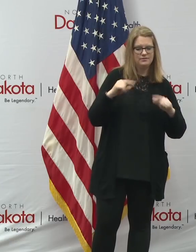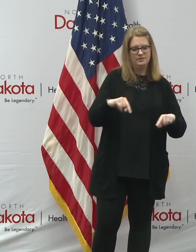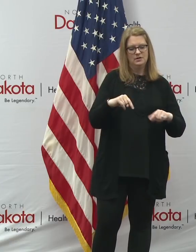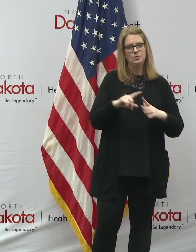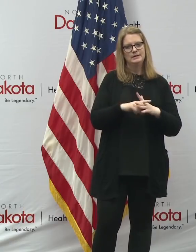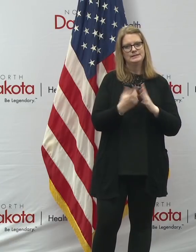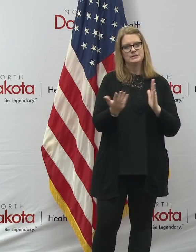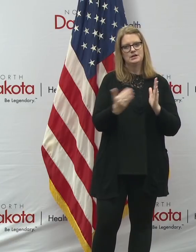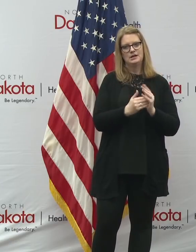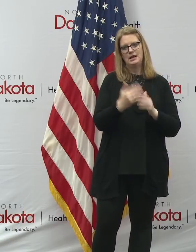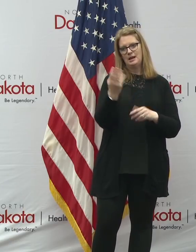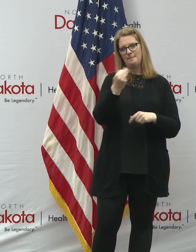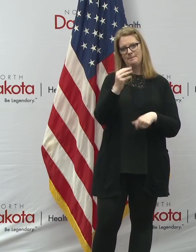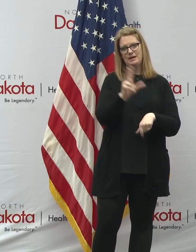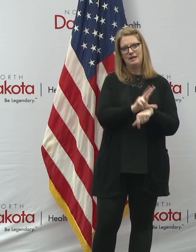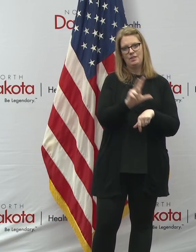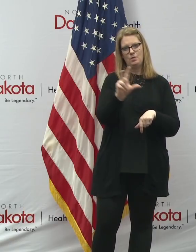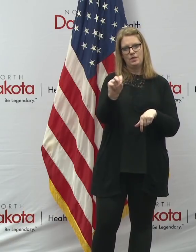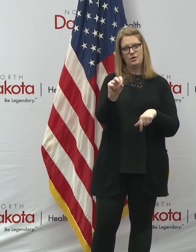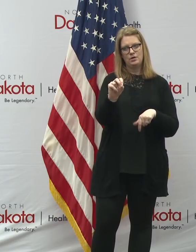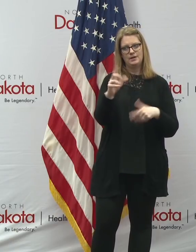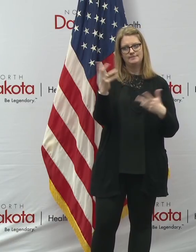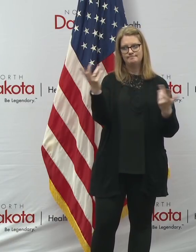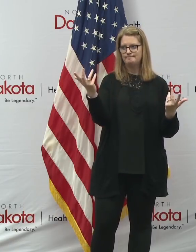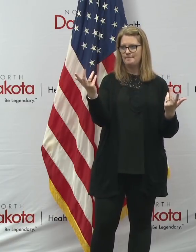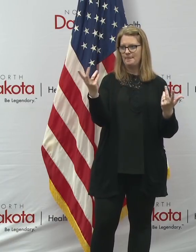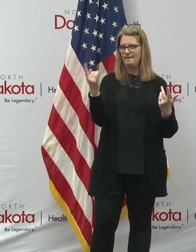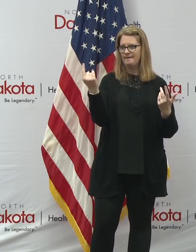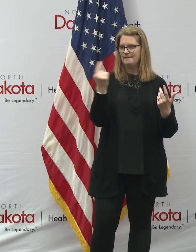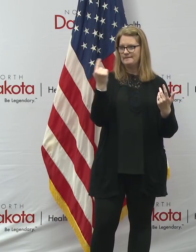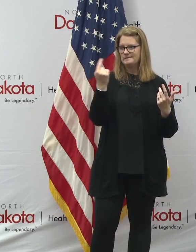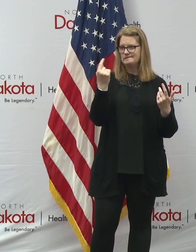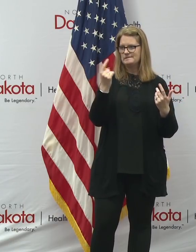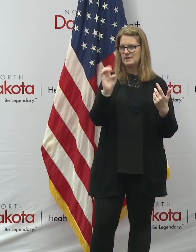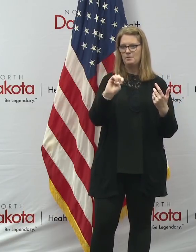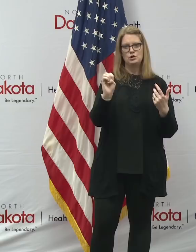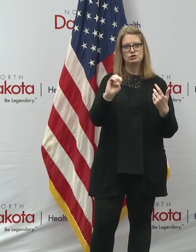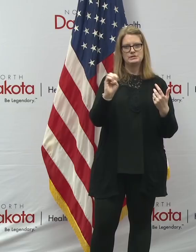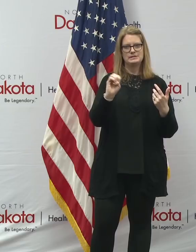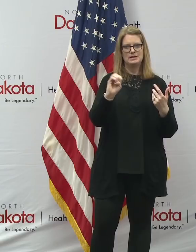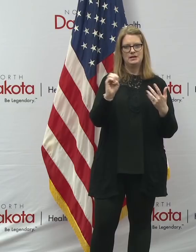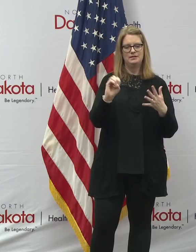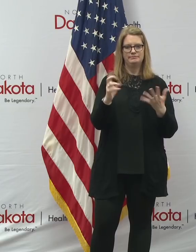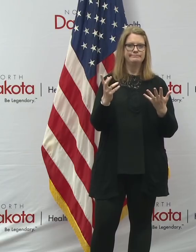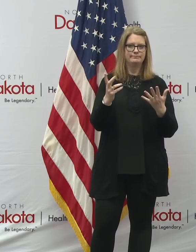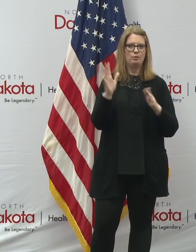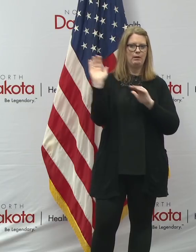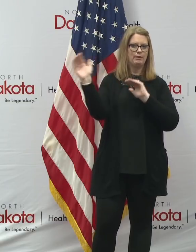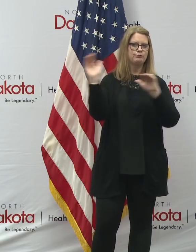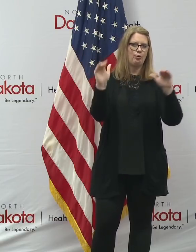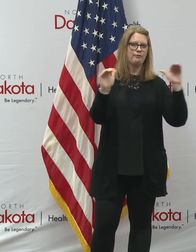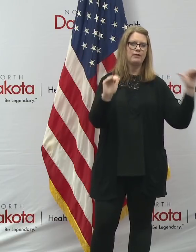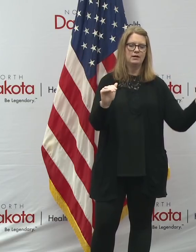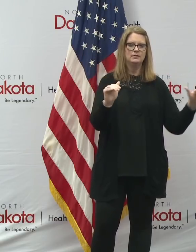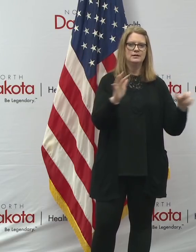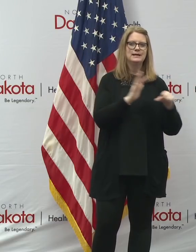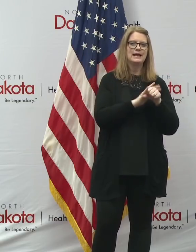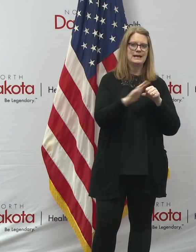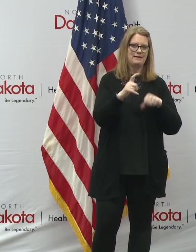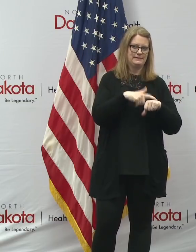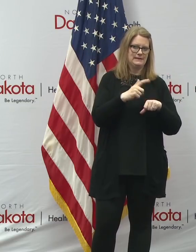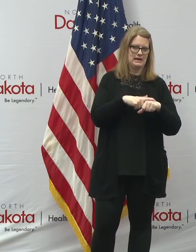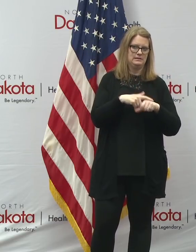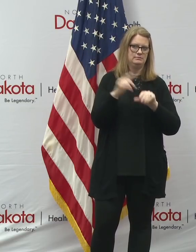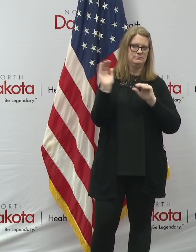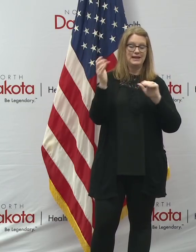Monday at 3 30, uh, unless there's, uh, some kind of emergency that would cause us, we'll notify, give you ample hours ahead of time if